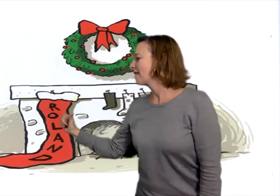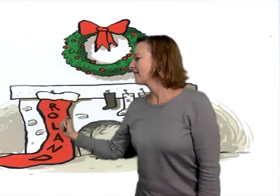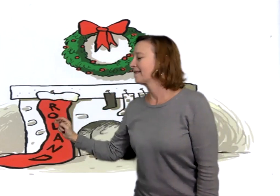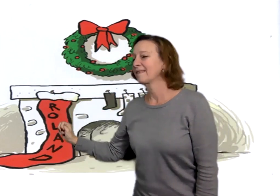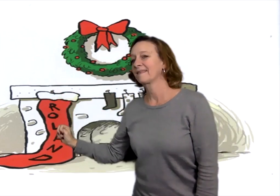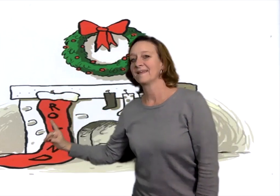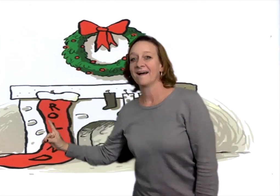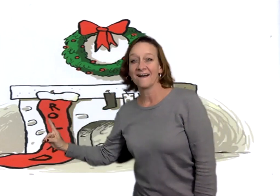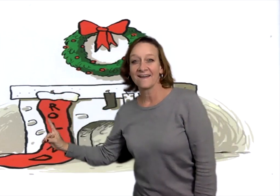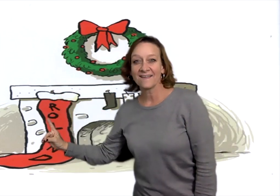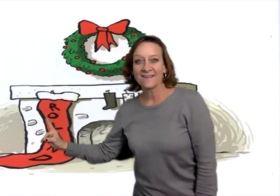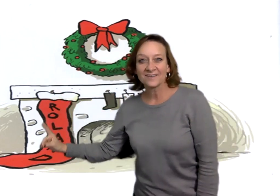one says Roland.